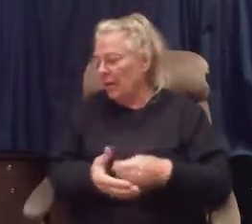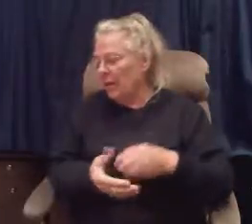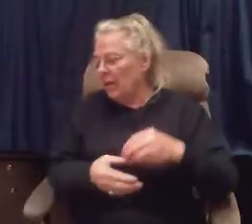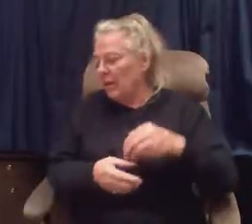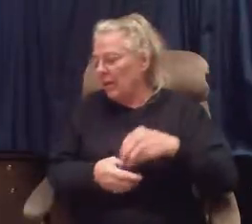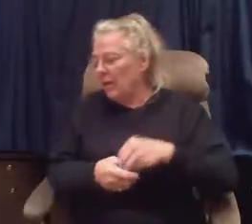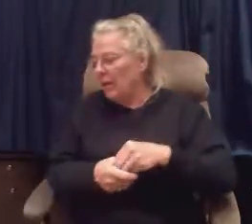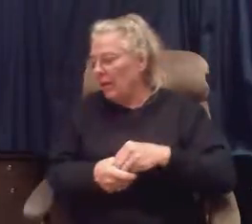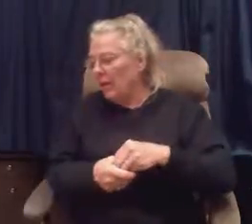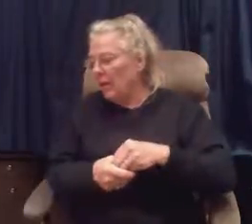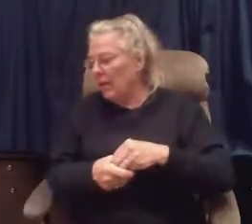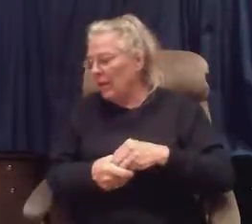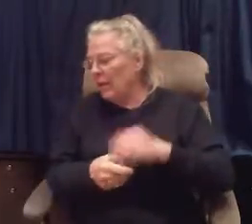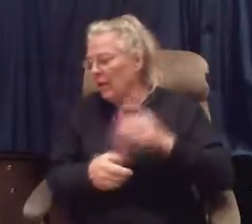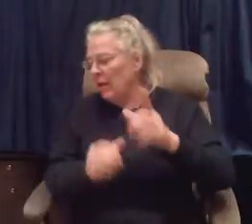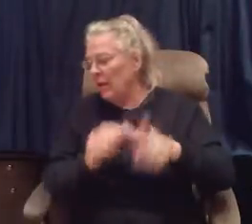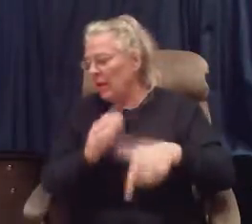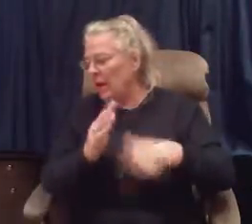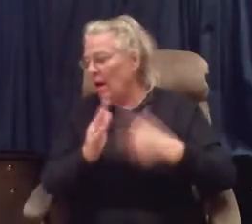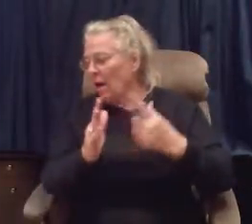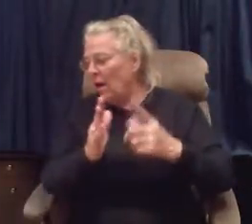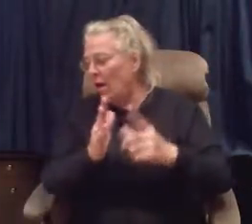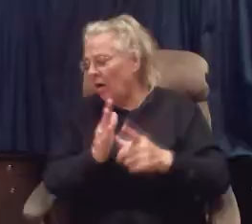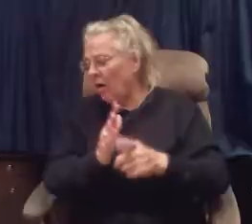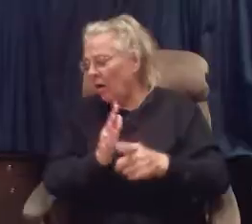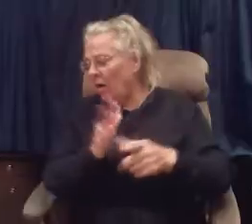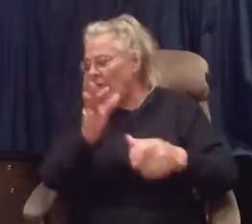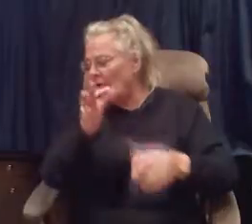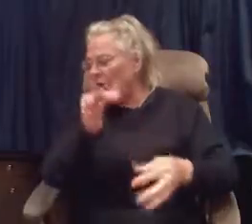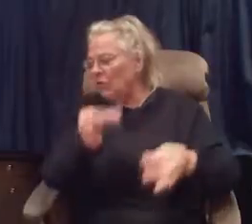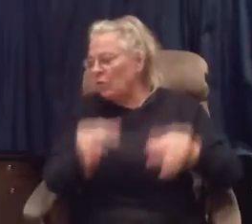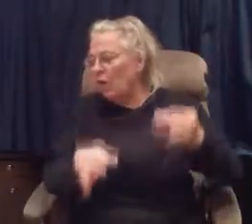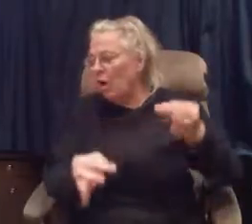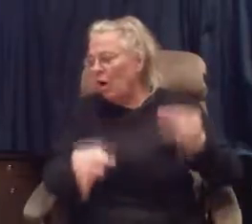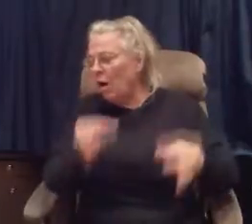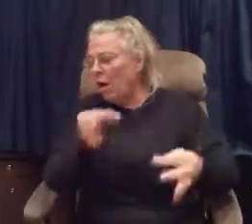in the hour of trial